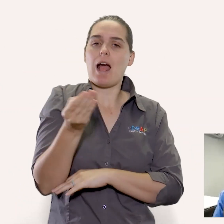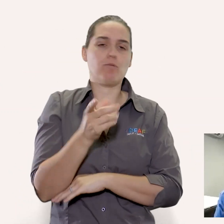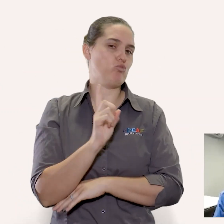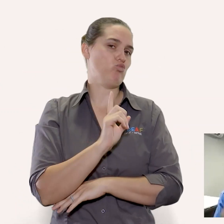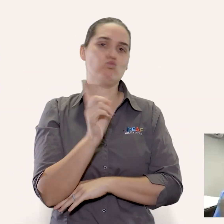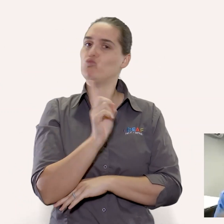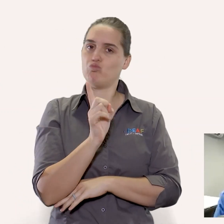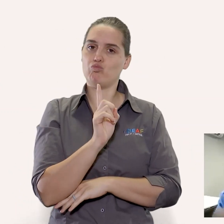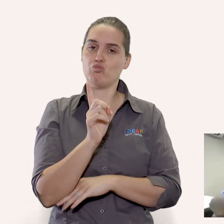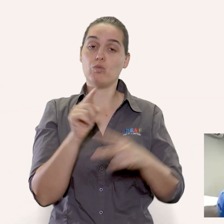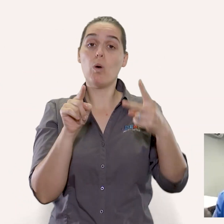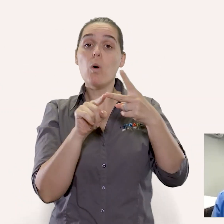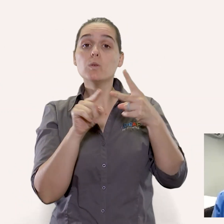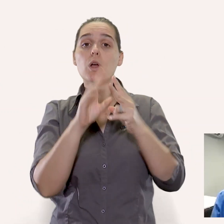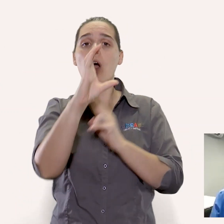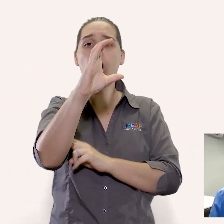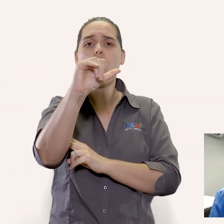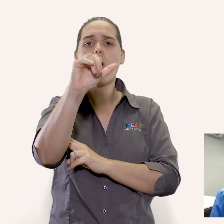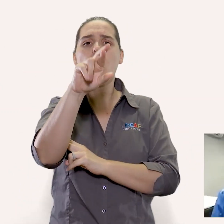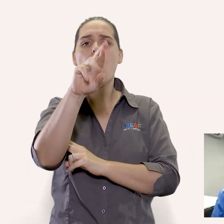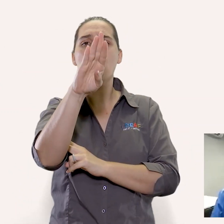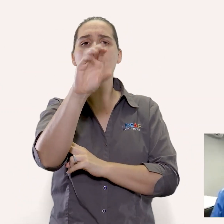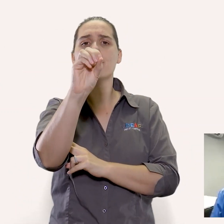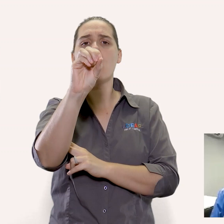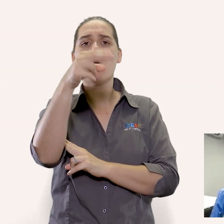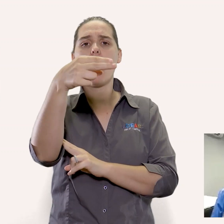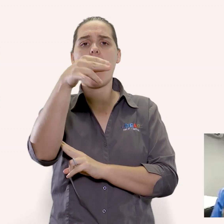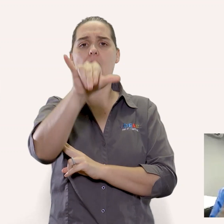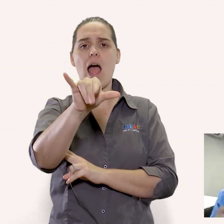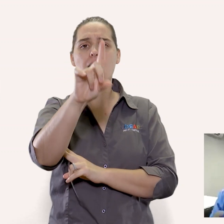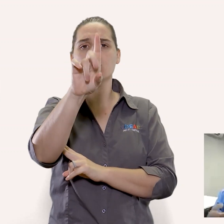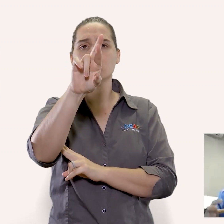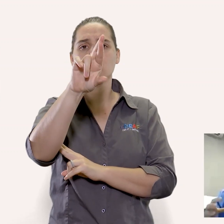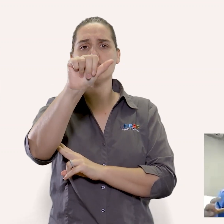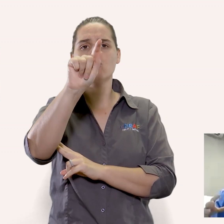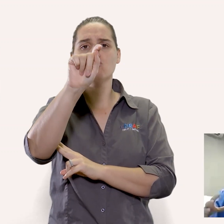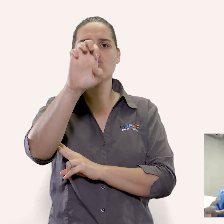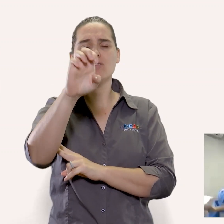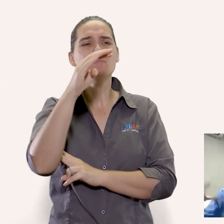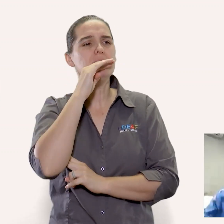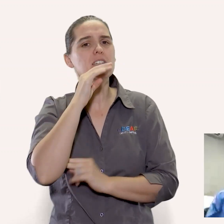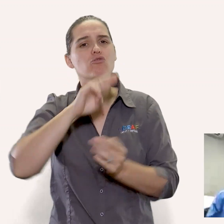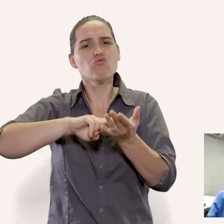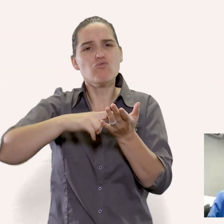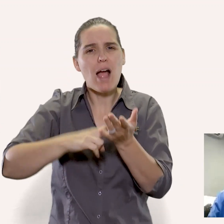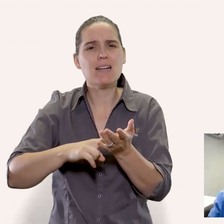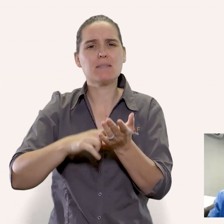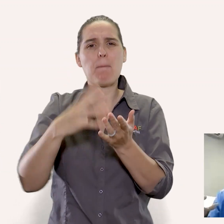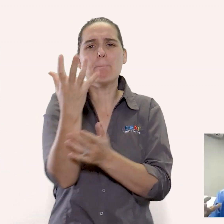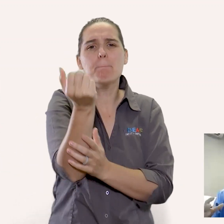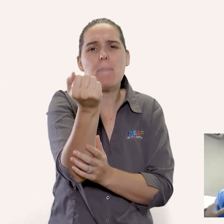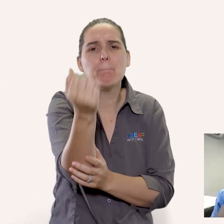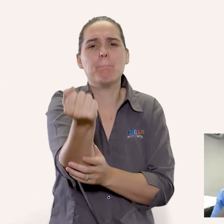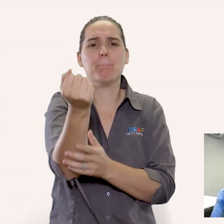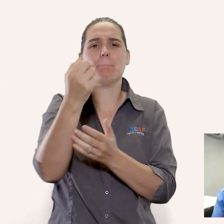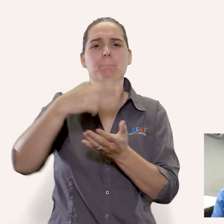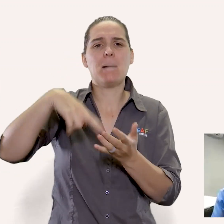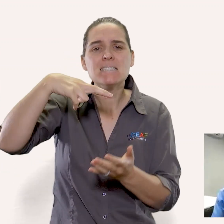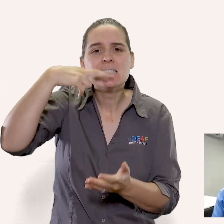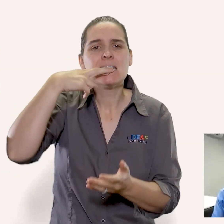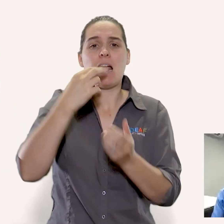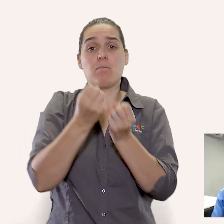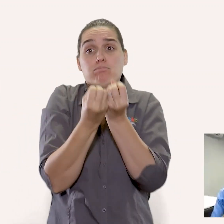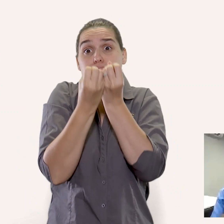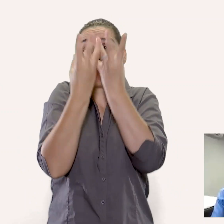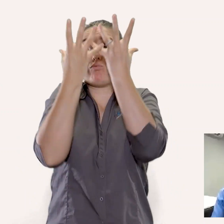or high in refined starch your carbohydrates this is tied to eating very large meals so sugar